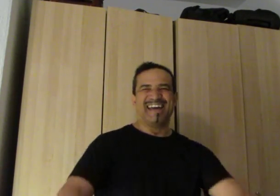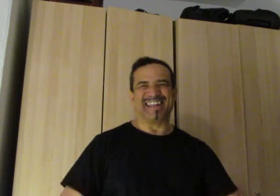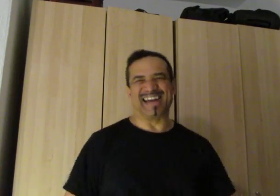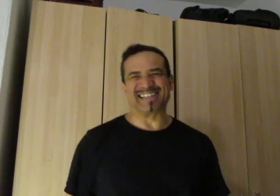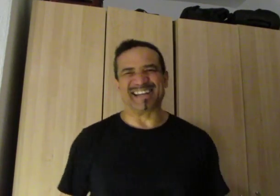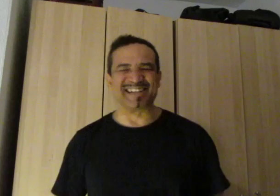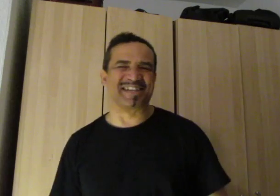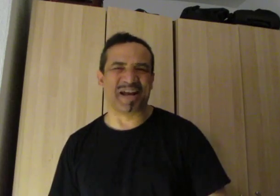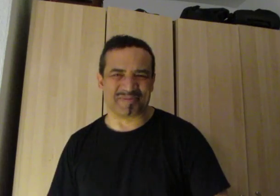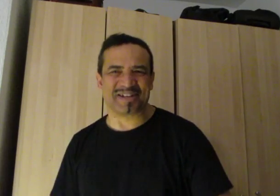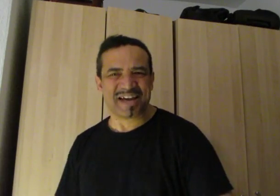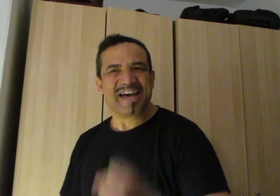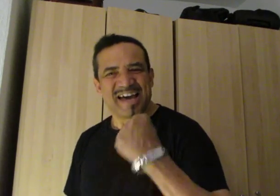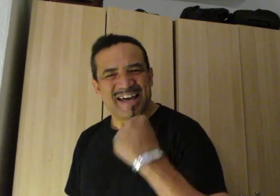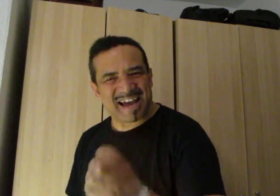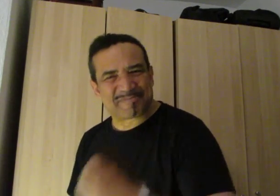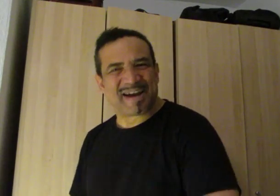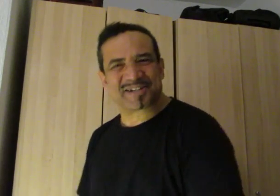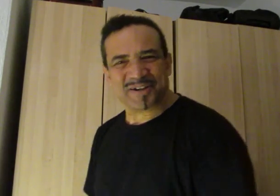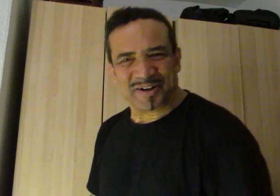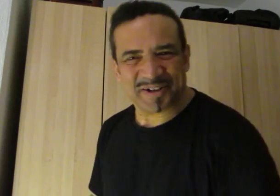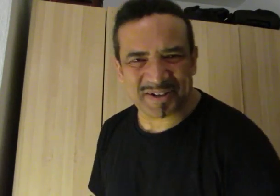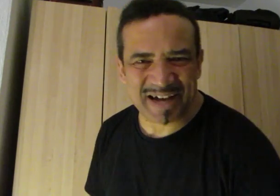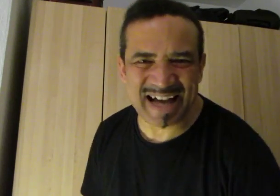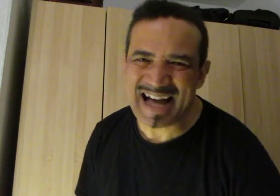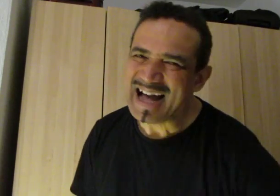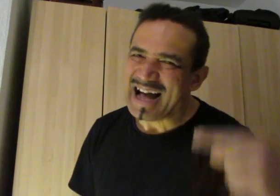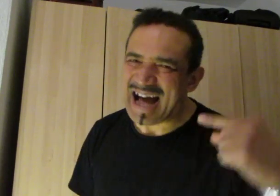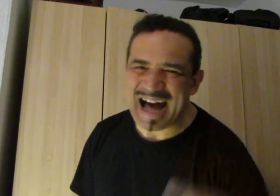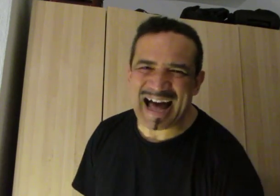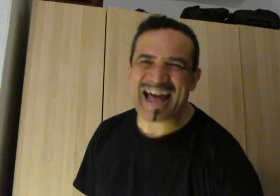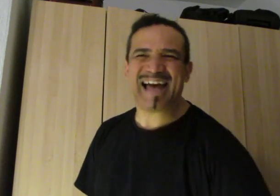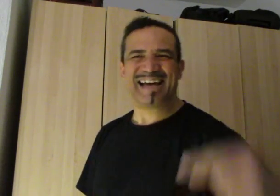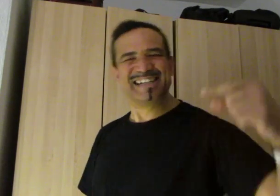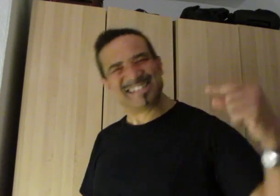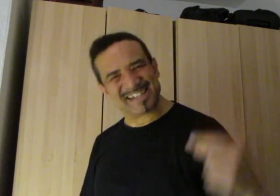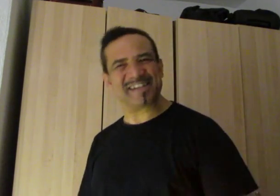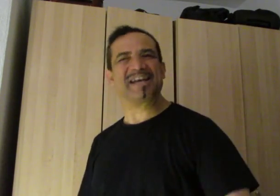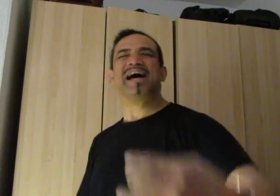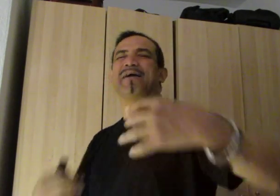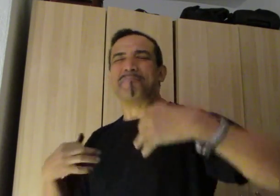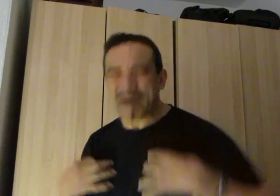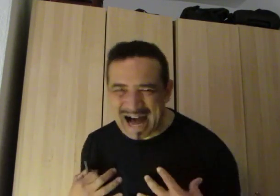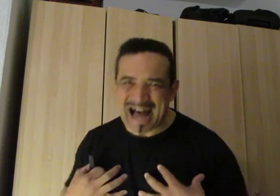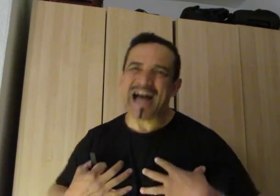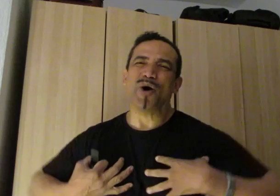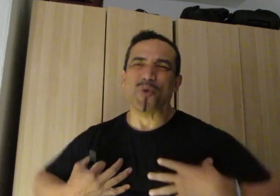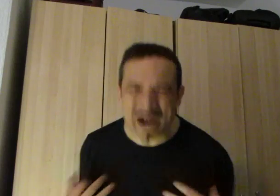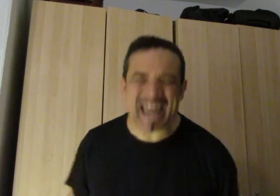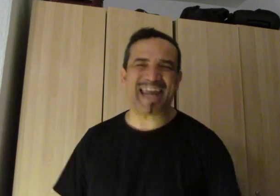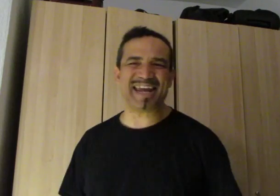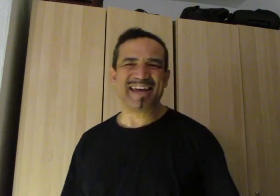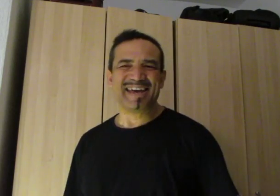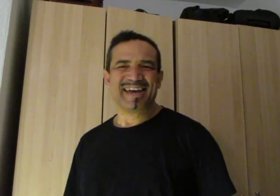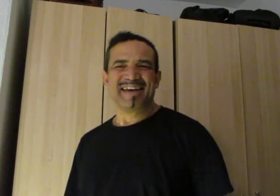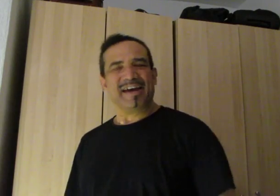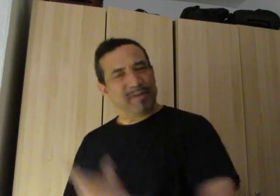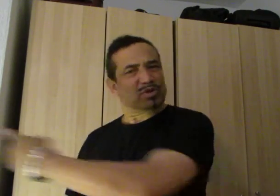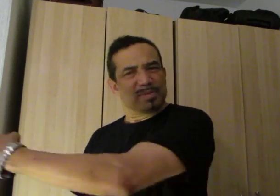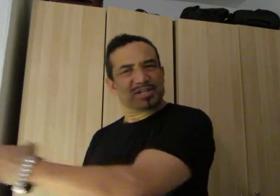thanks ladies and gentlemen that's my song you know I did it my way and that was me